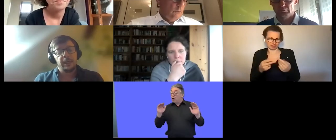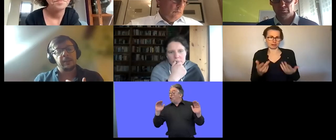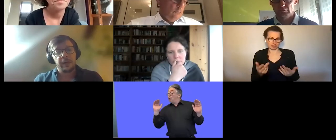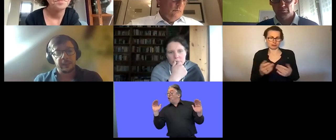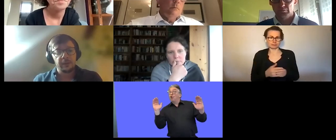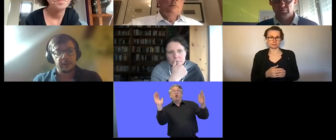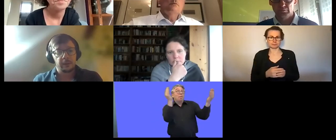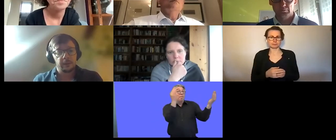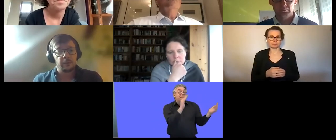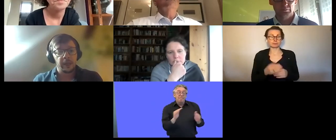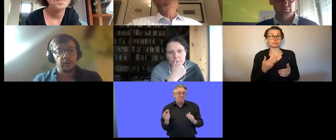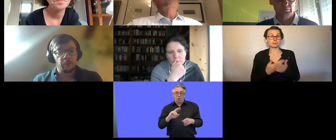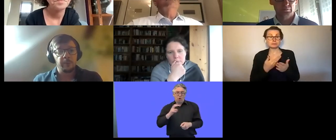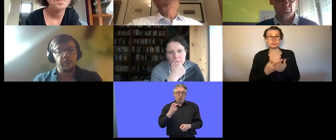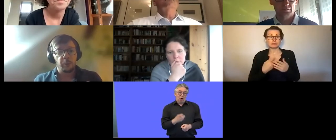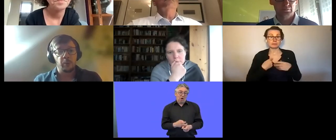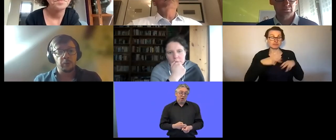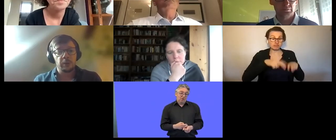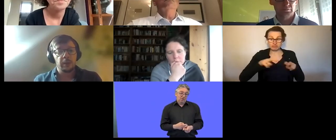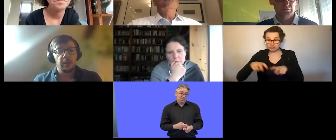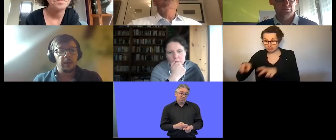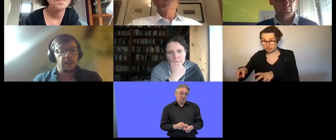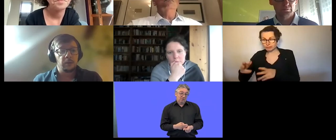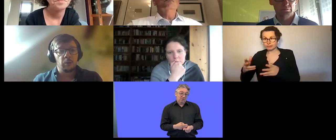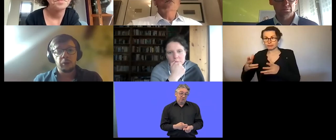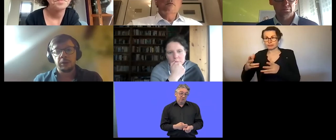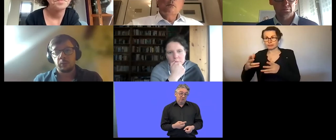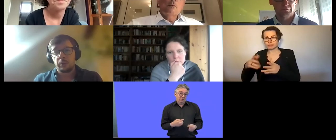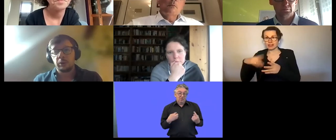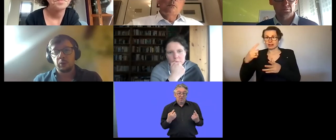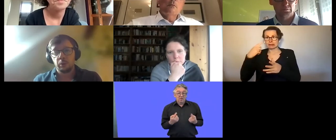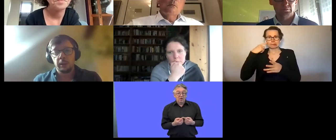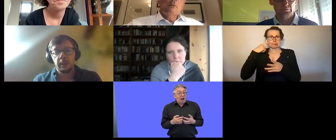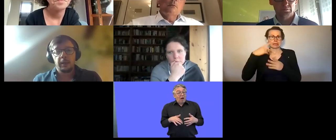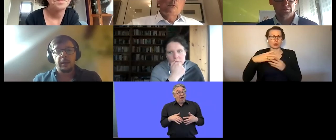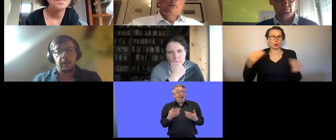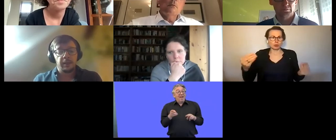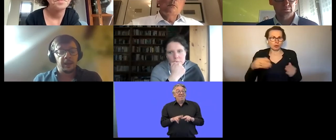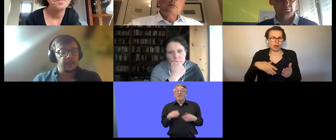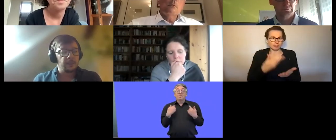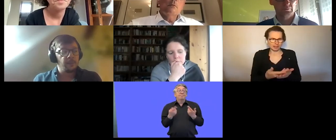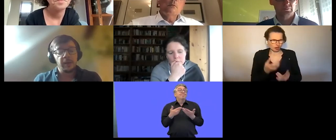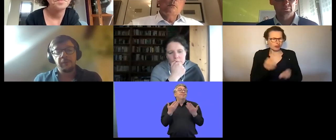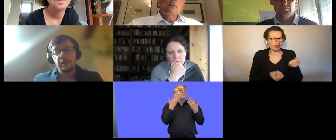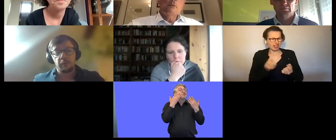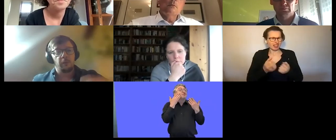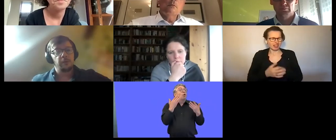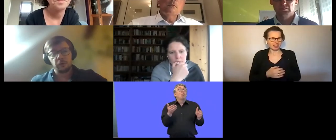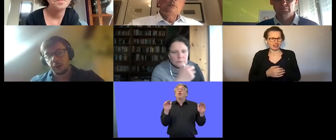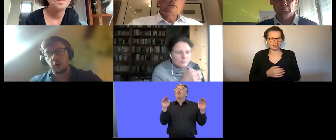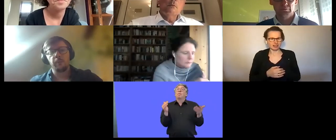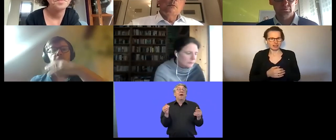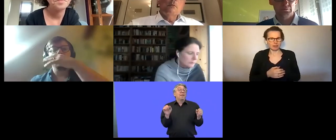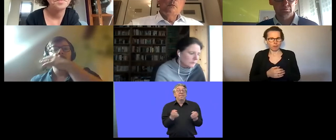it is very difficult to then really propose a solution that will ensure that the benefits of